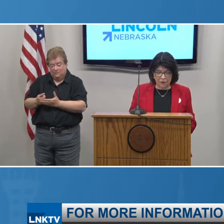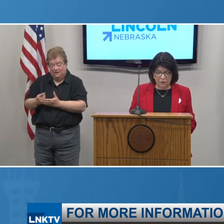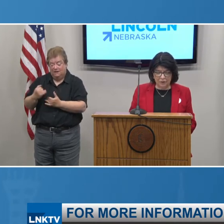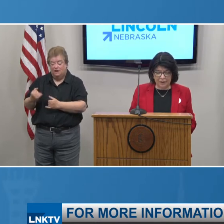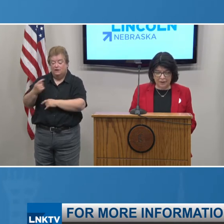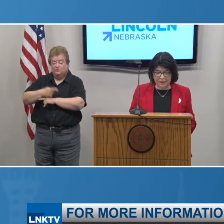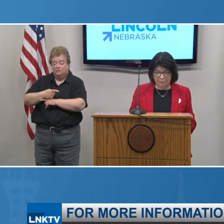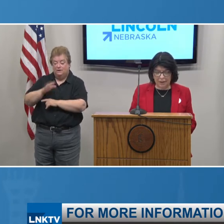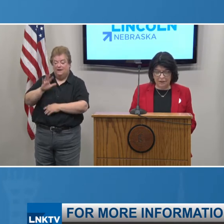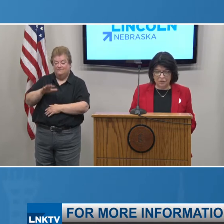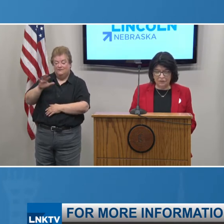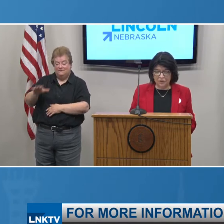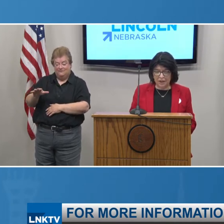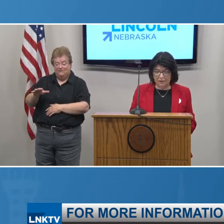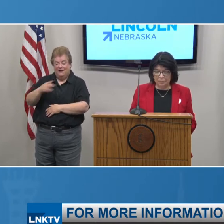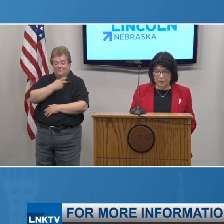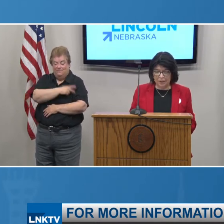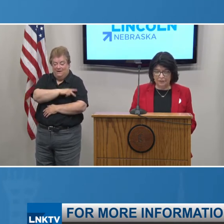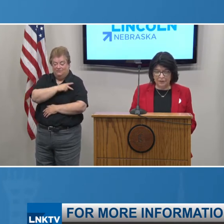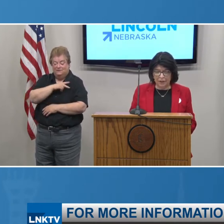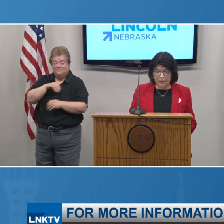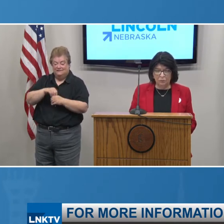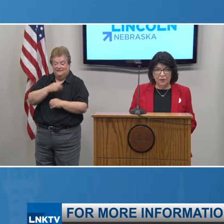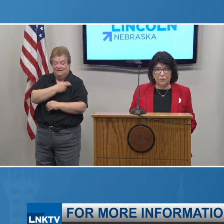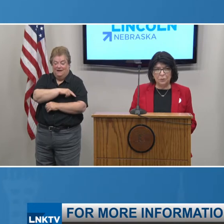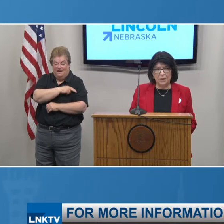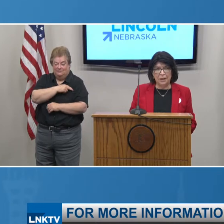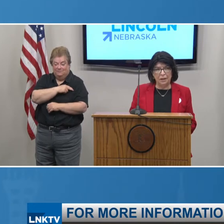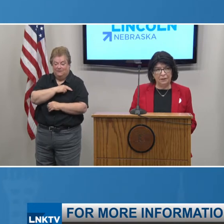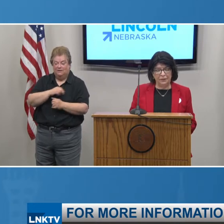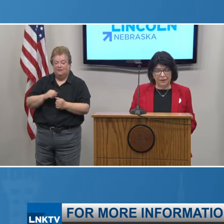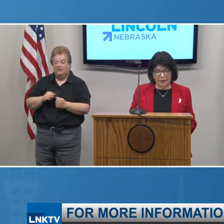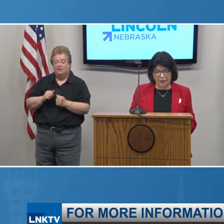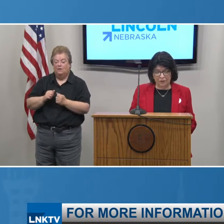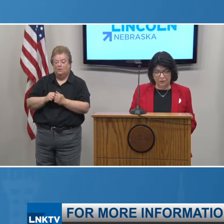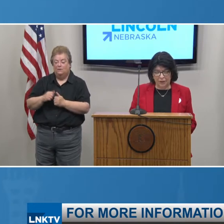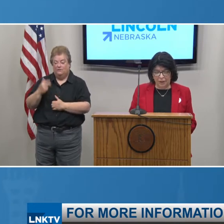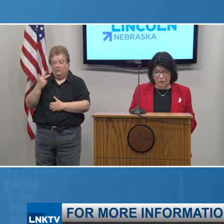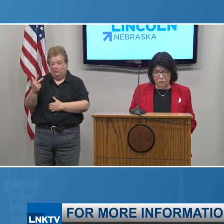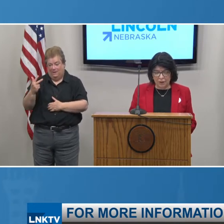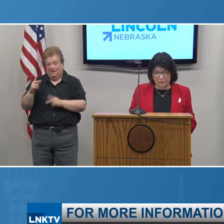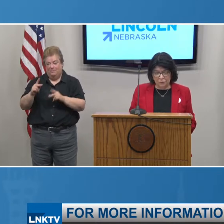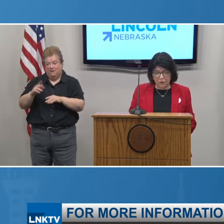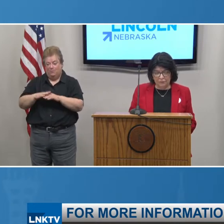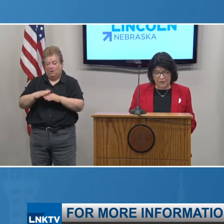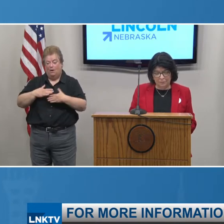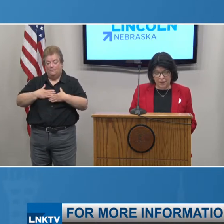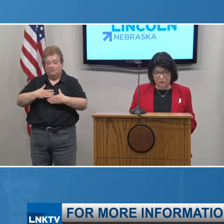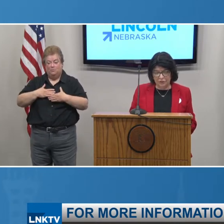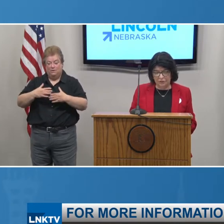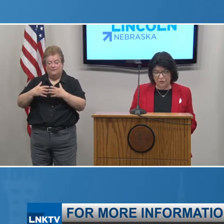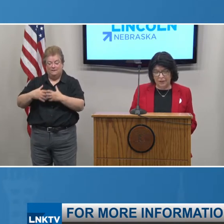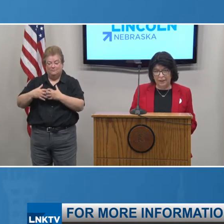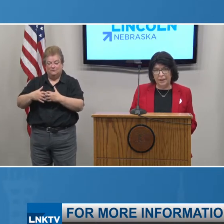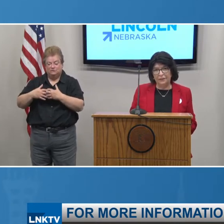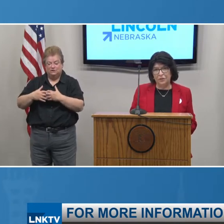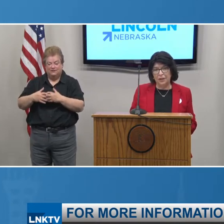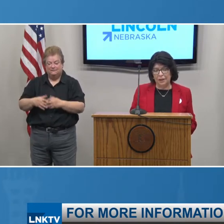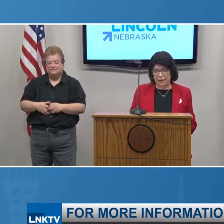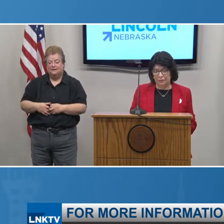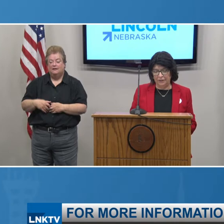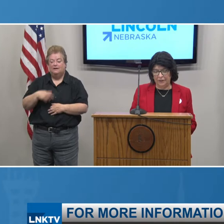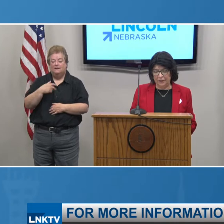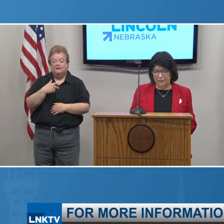55 COVID-19 patients are hospitalized with three on ventilators. 24 of these patients are